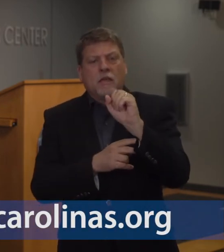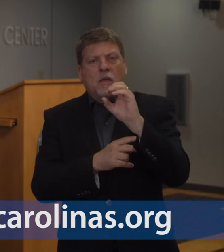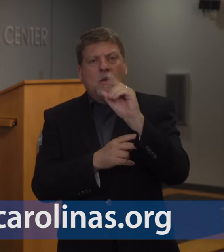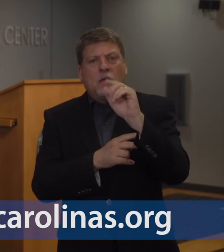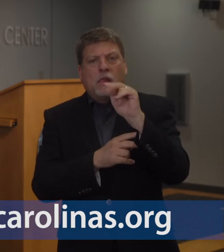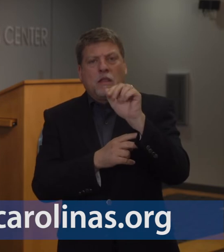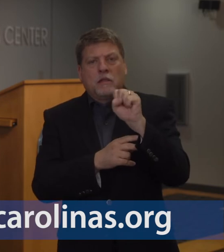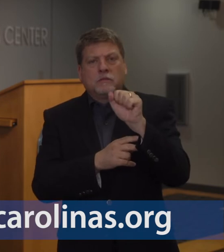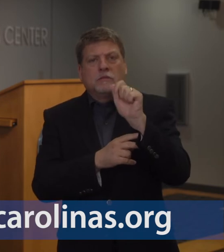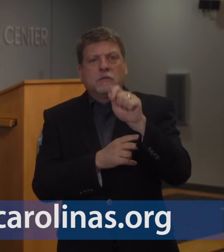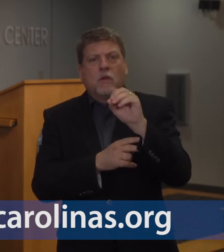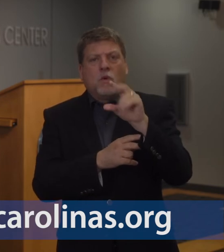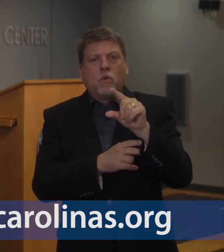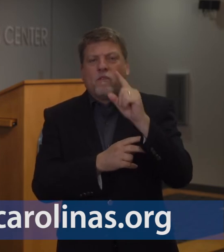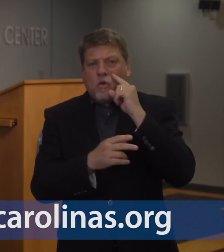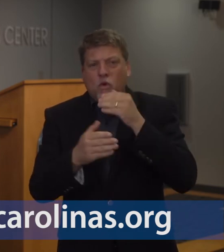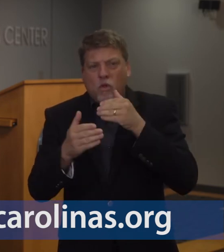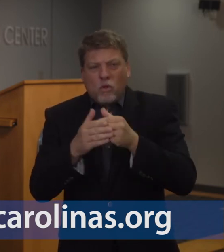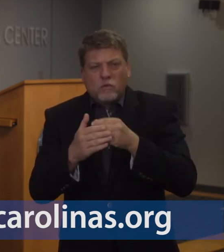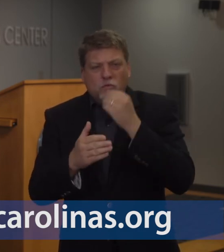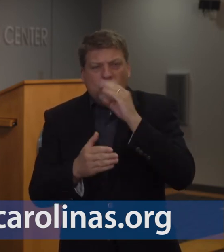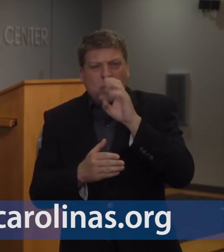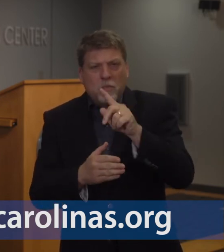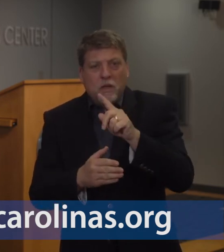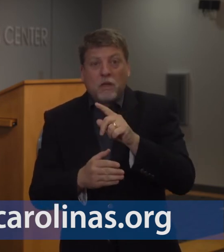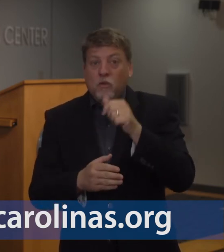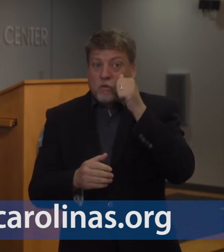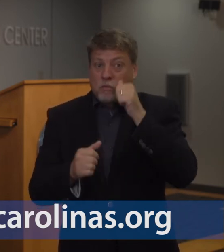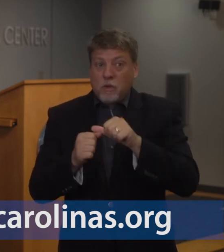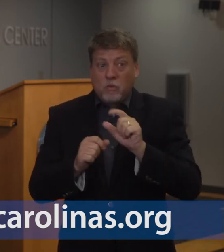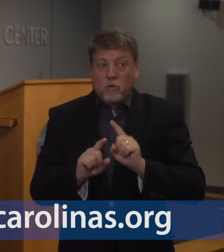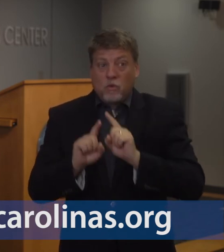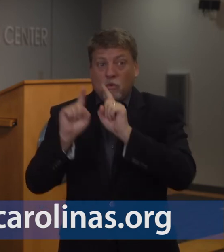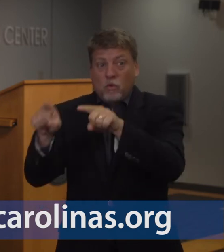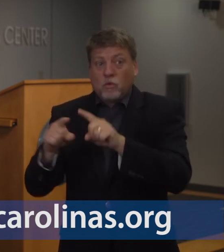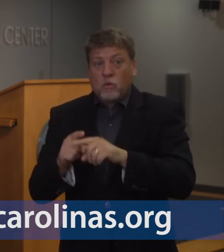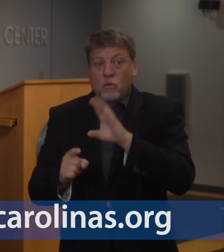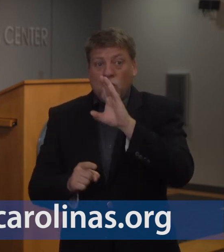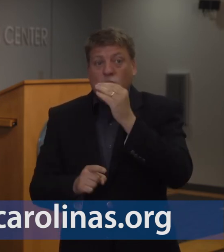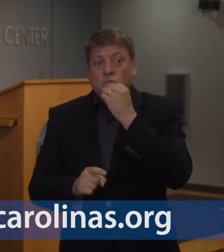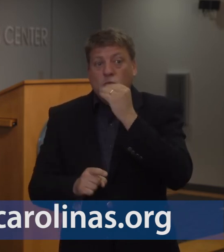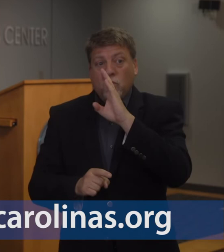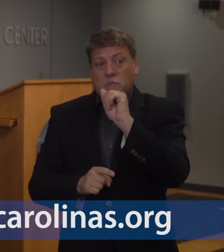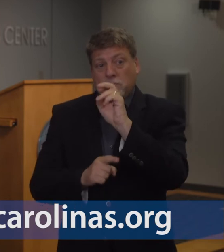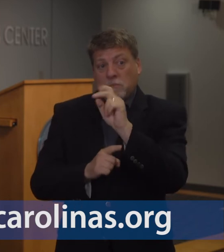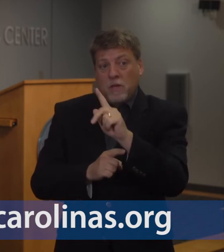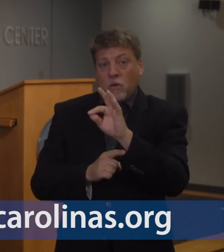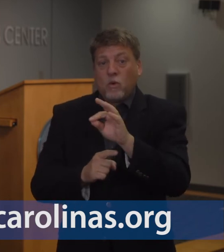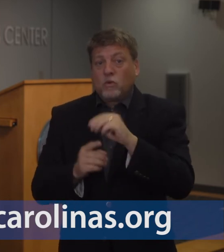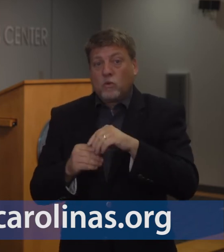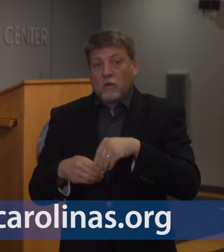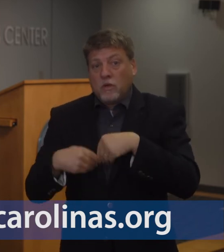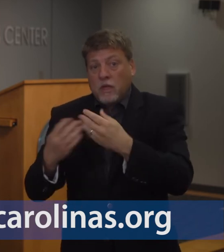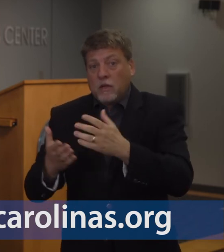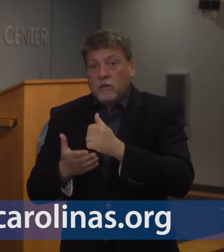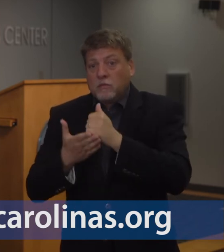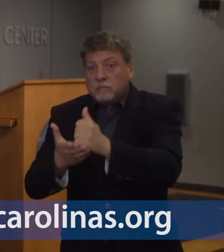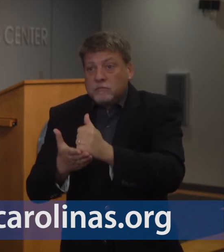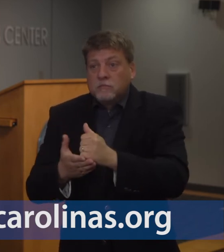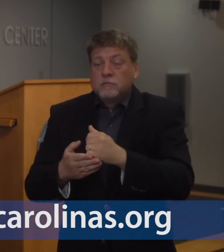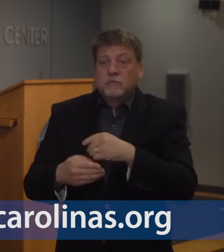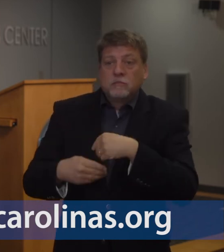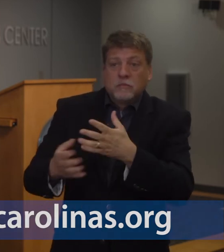website of a food bank near you. And remember, a trip to the food bank to get or give food or to volunteer is not